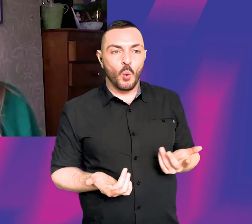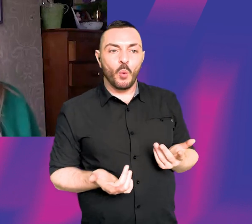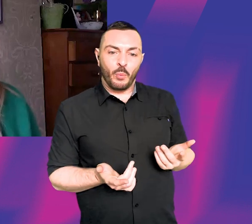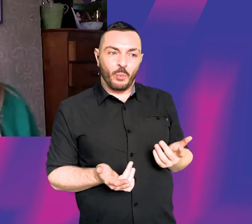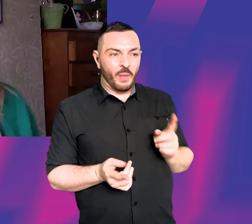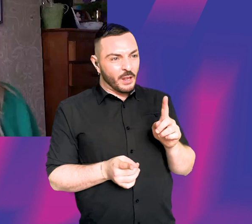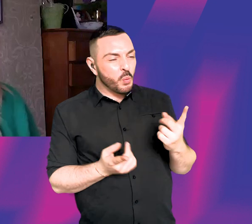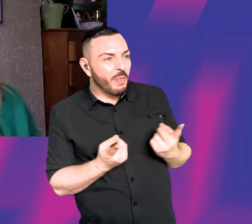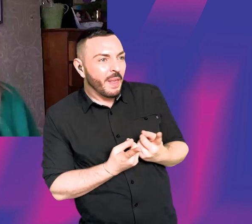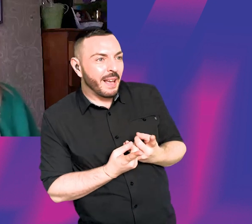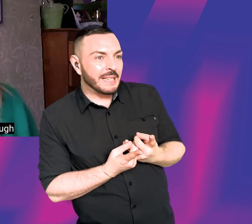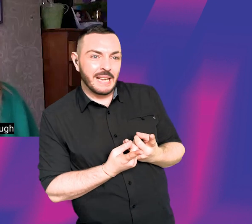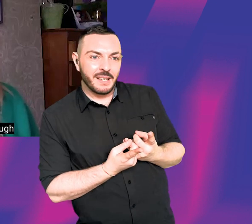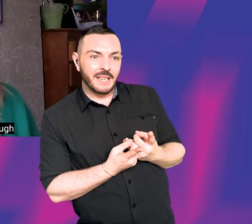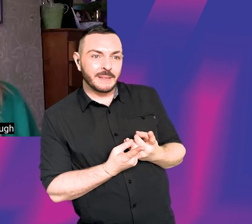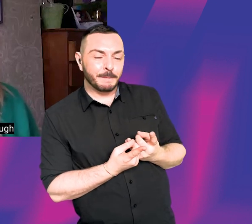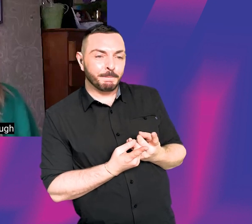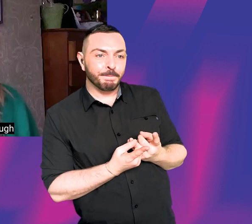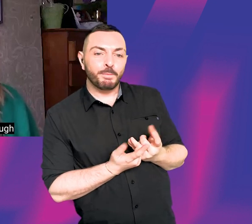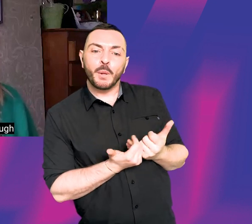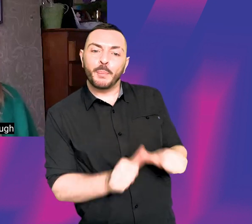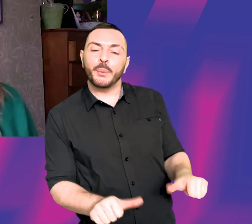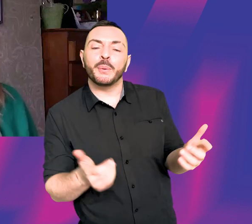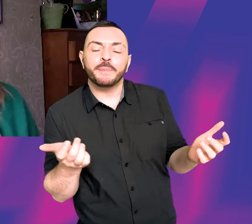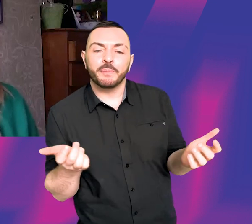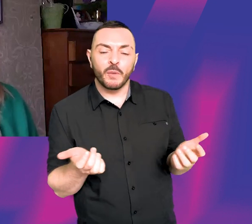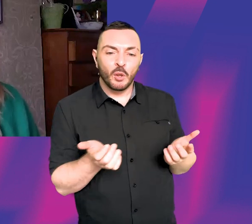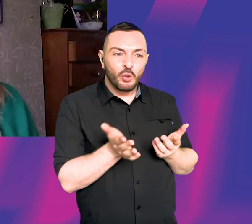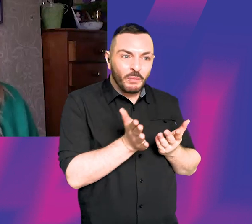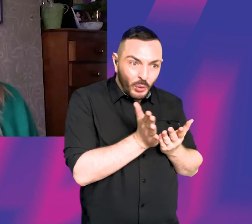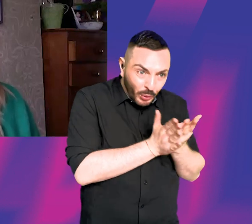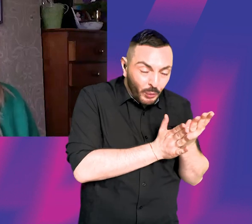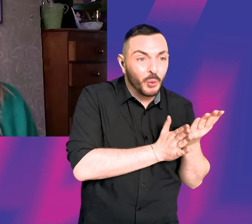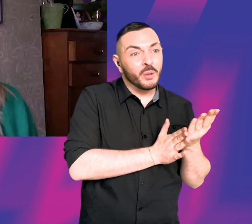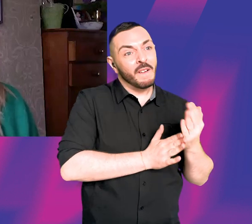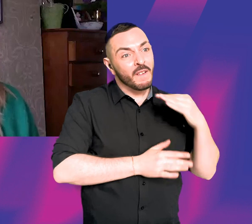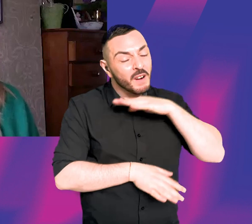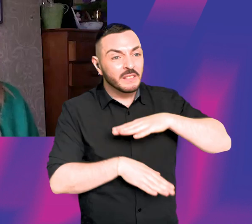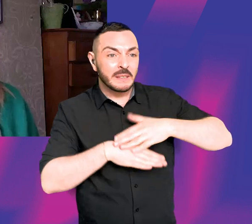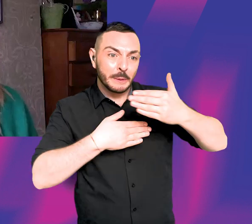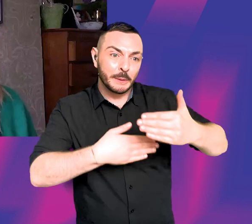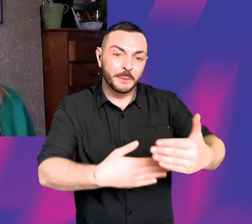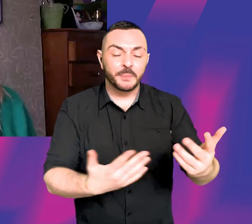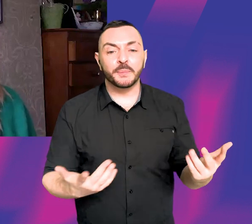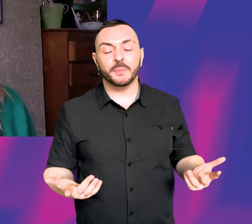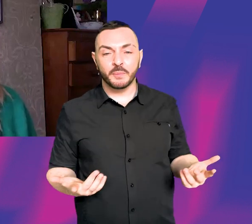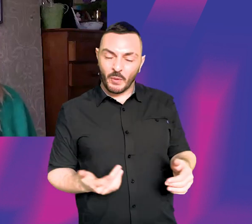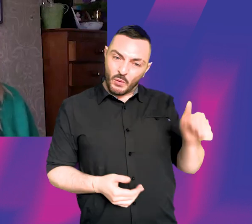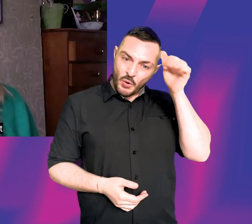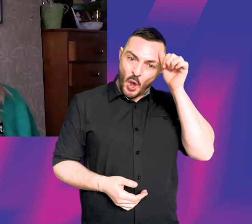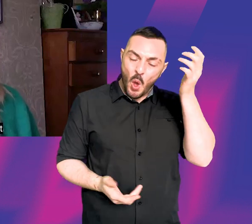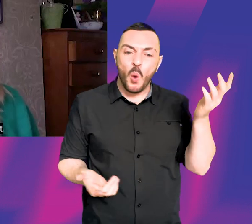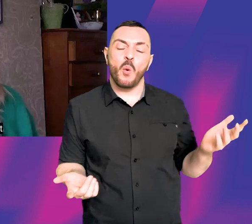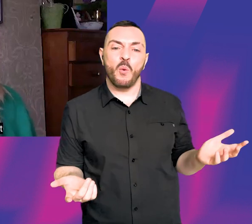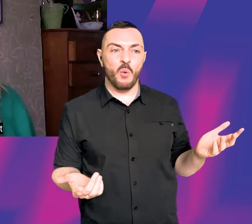kind of, you know, that seals the deal that makes, you know, you really have to go through the fire to get the job and like want, know that that's what you want to do.